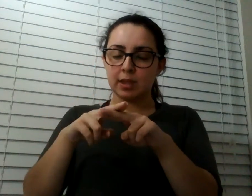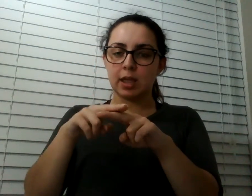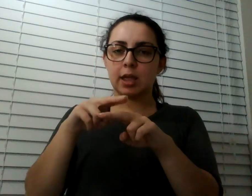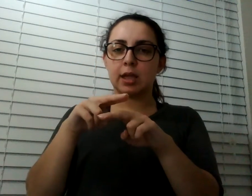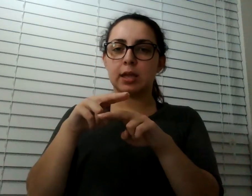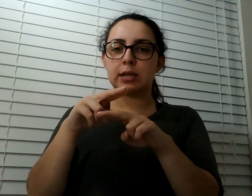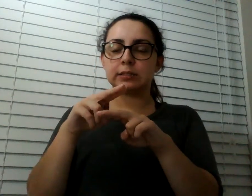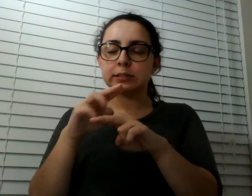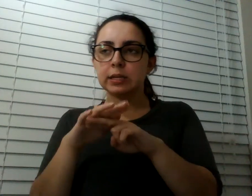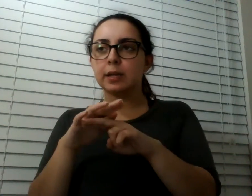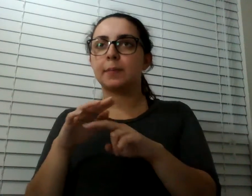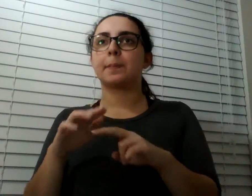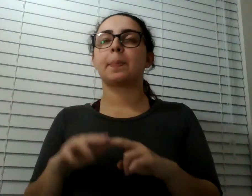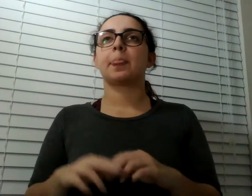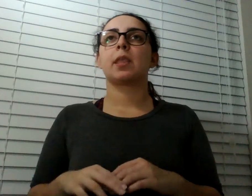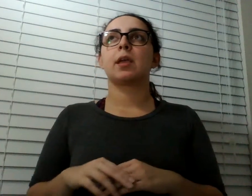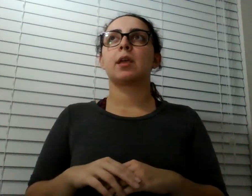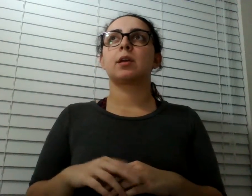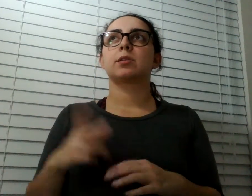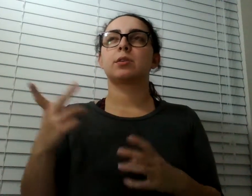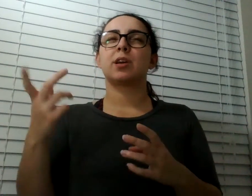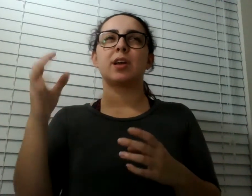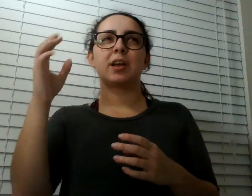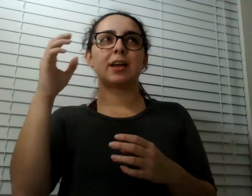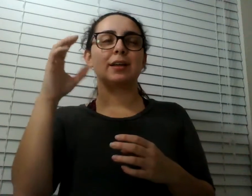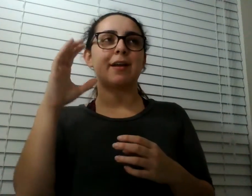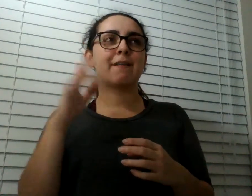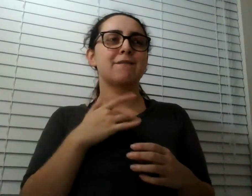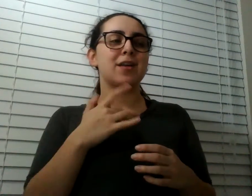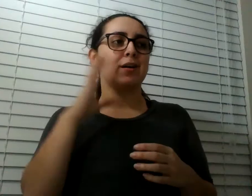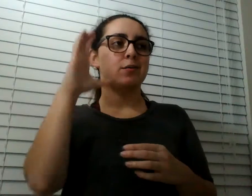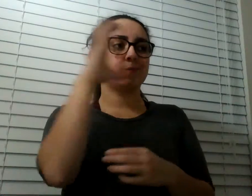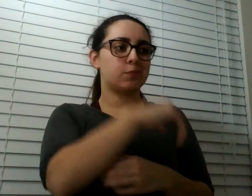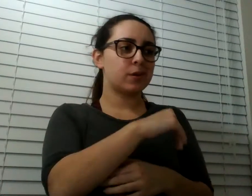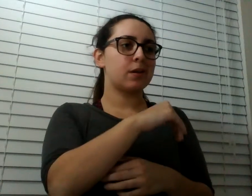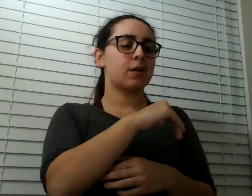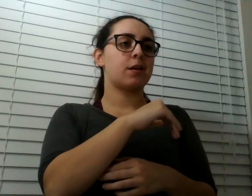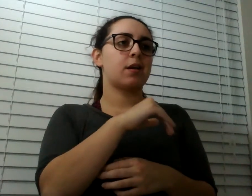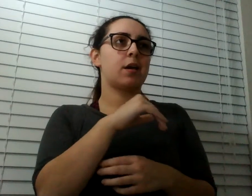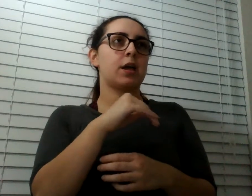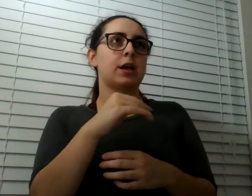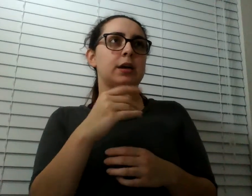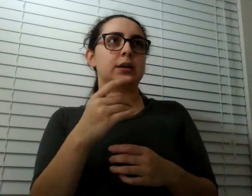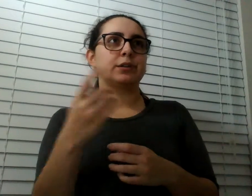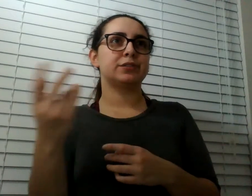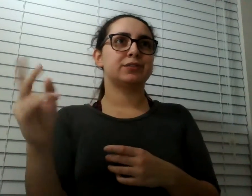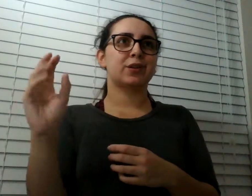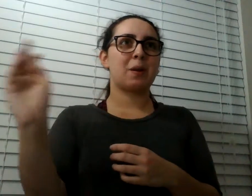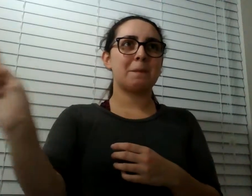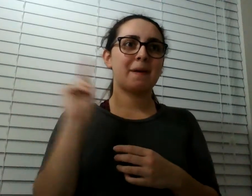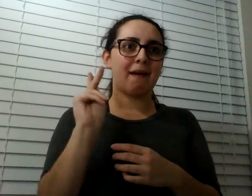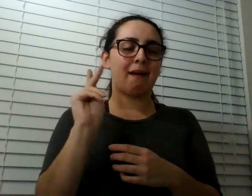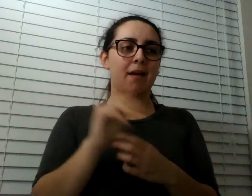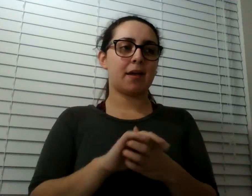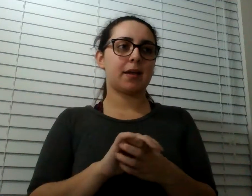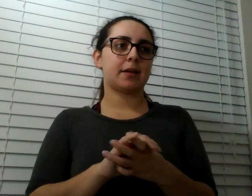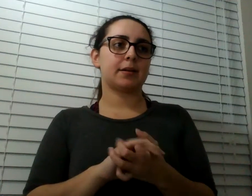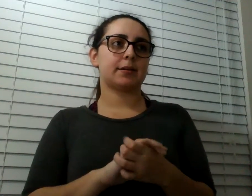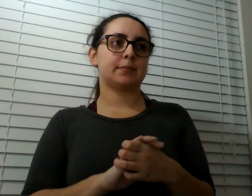weird to go back, because I like to think of it. Like, this is going to change things. If it's not there. But don't want to find a seed jar. I'm going to be so